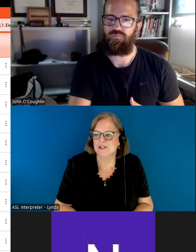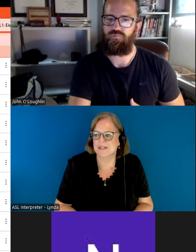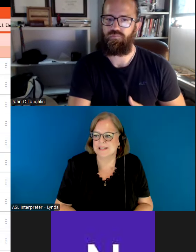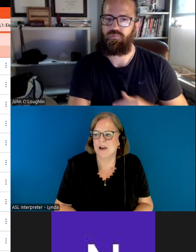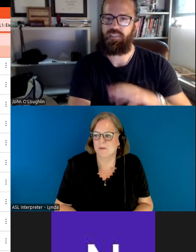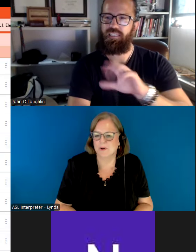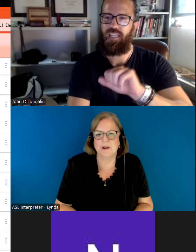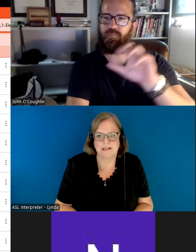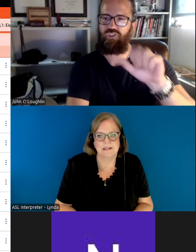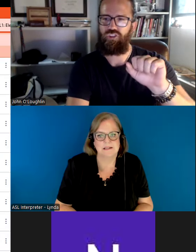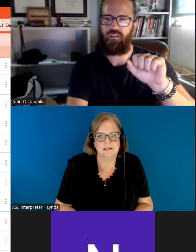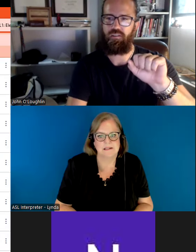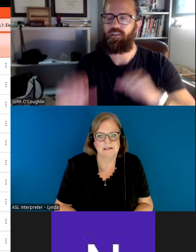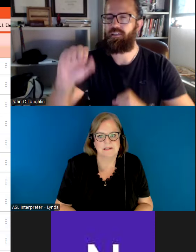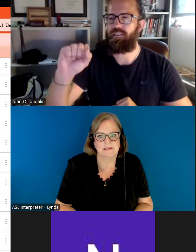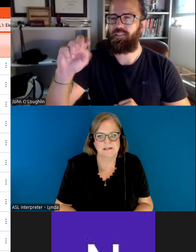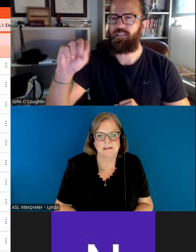So, you can see how it progresses.